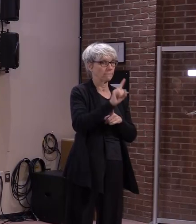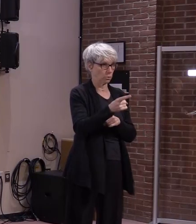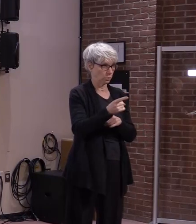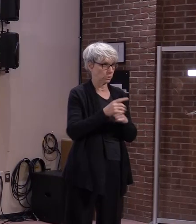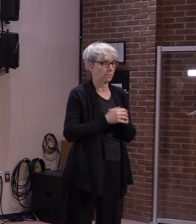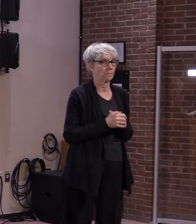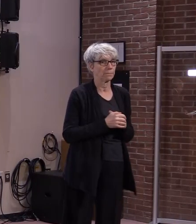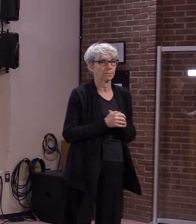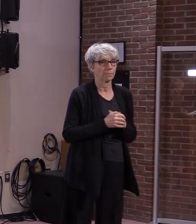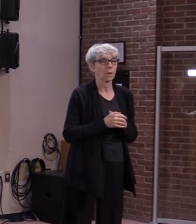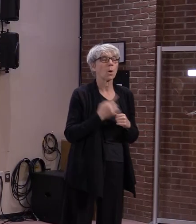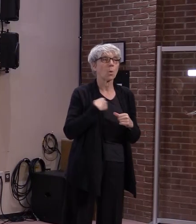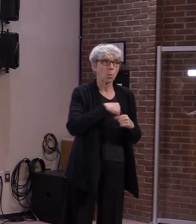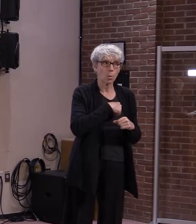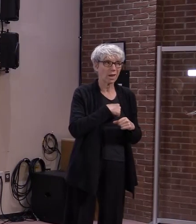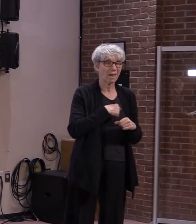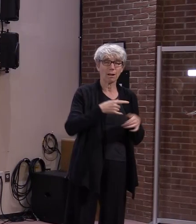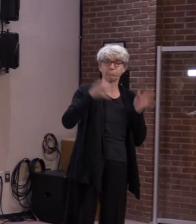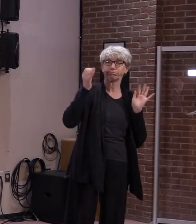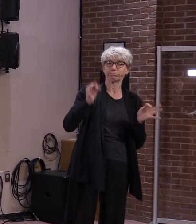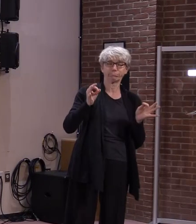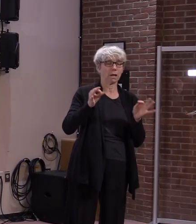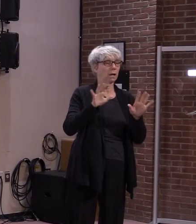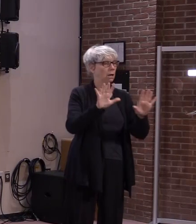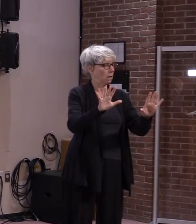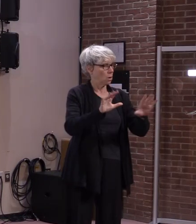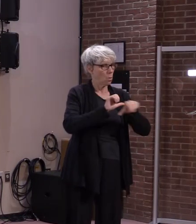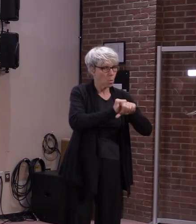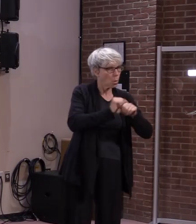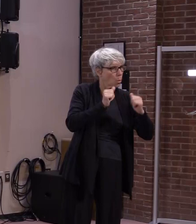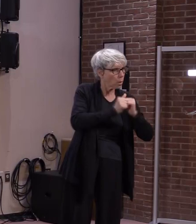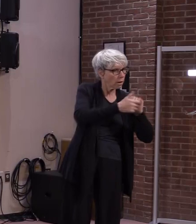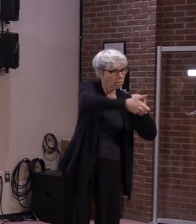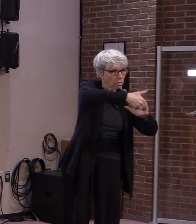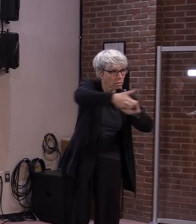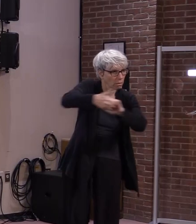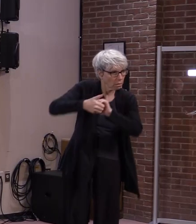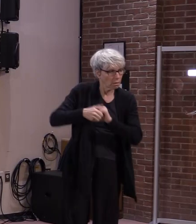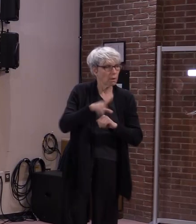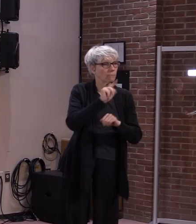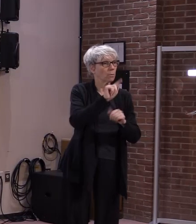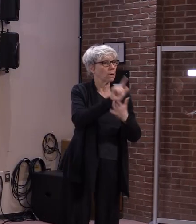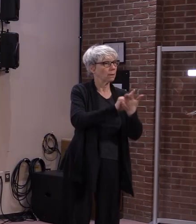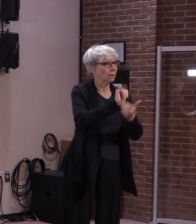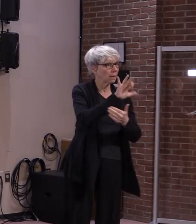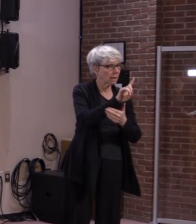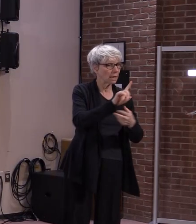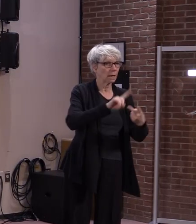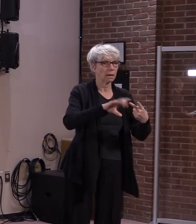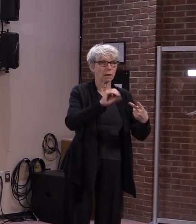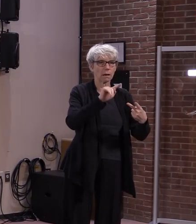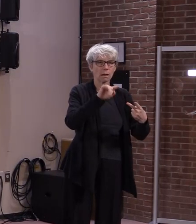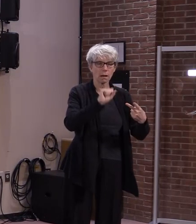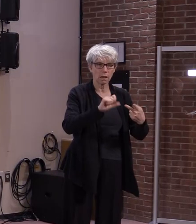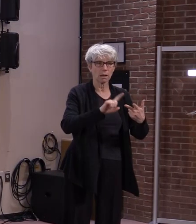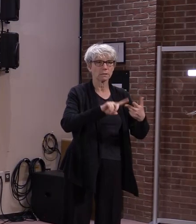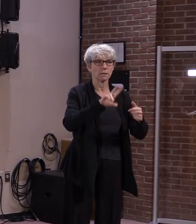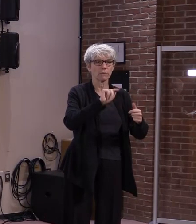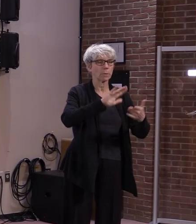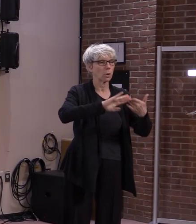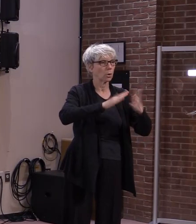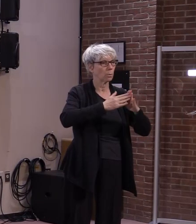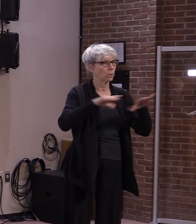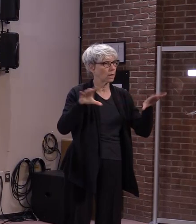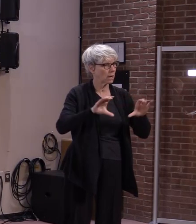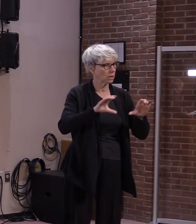worked collaboratively with several community partners including Vermont Legal Aid, COTS, Vermont Community Action